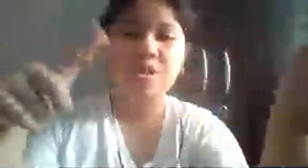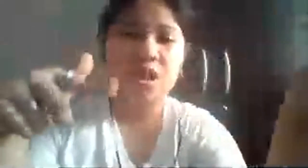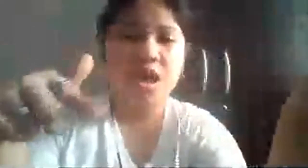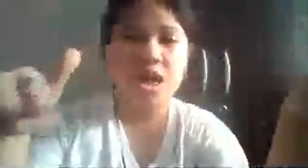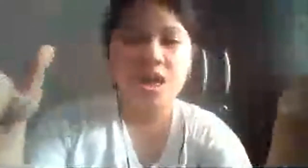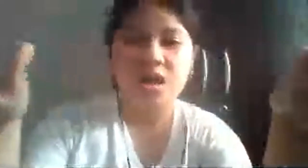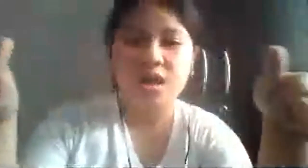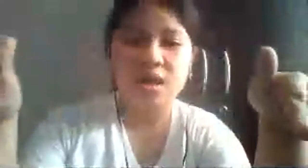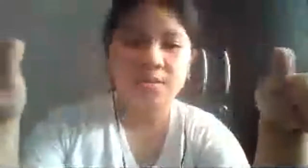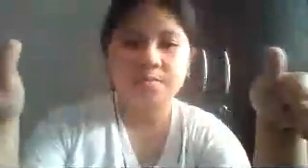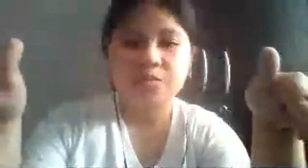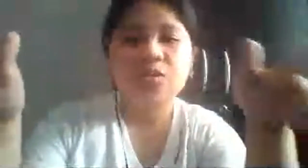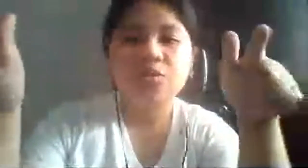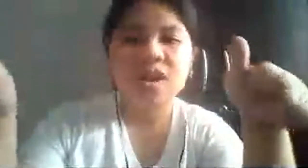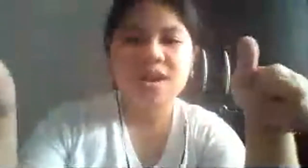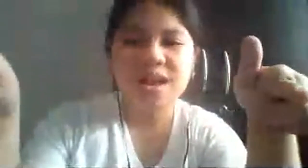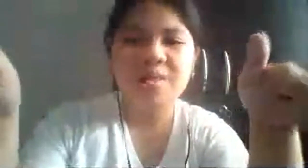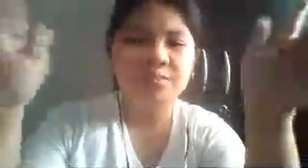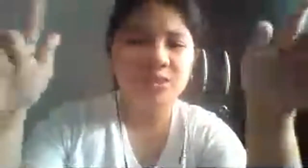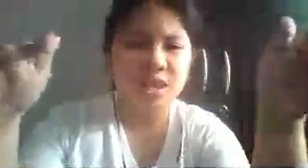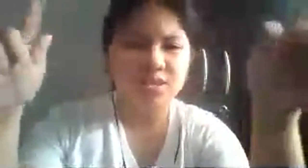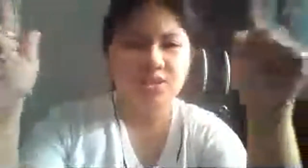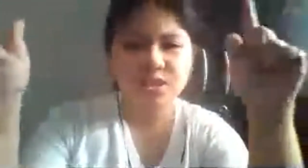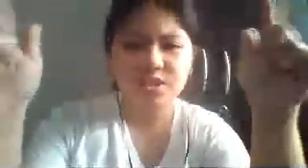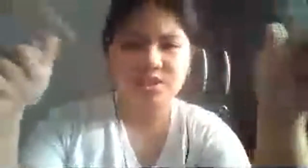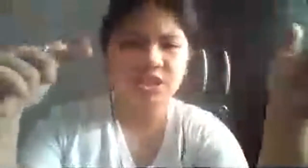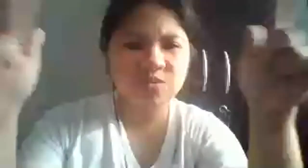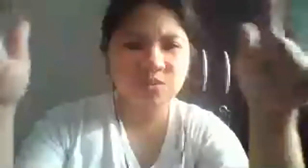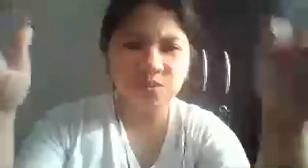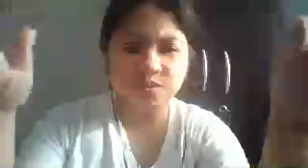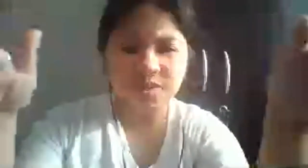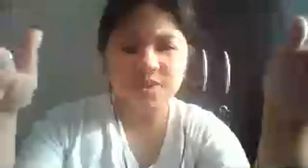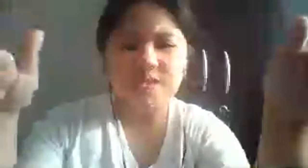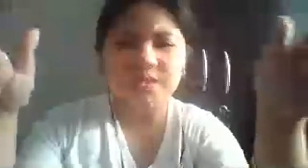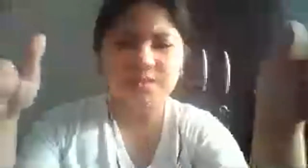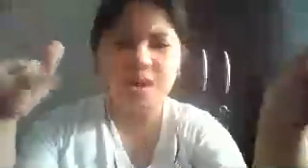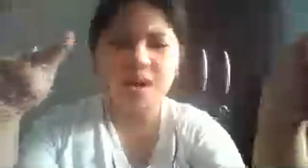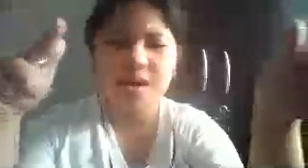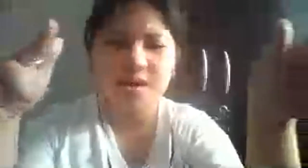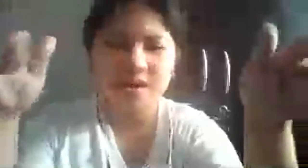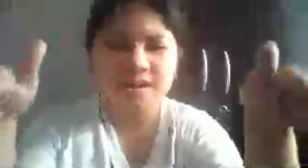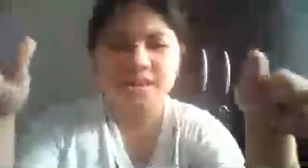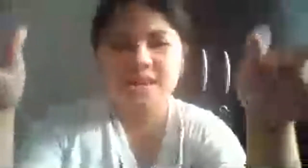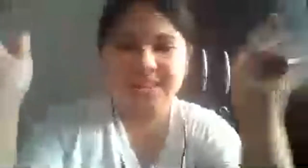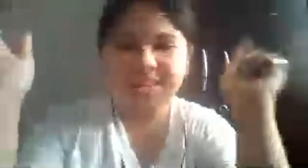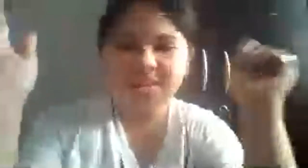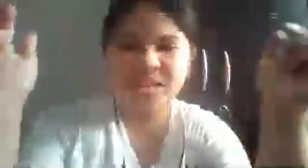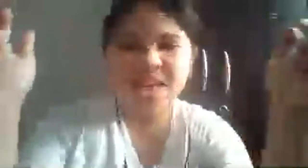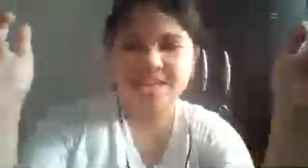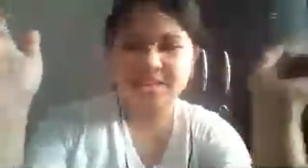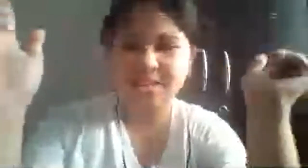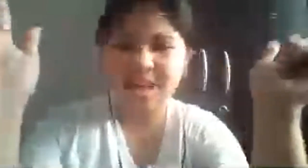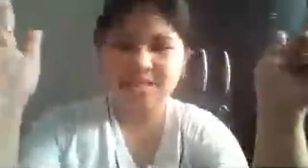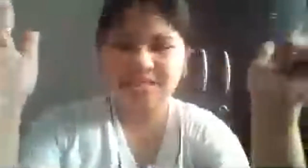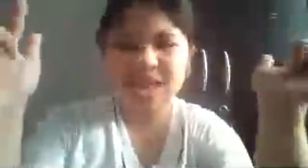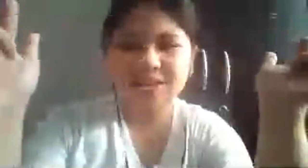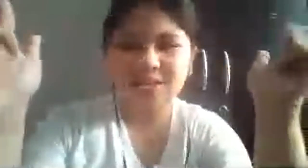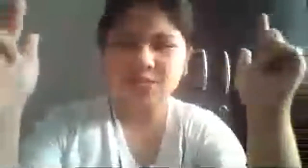along Word up, talk to talk, just move like we're off the wall There are nights, the skies are lights, so